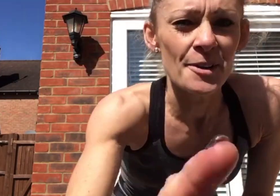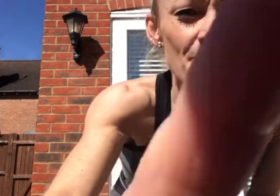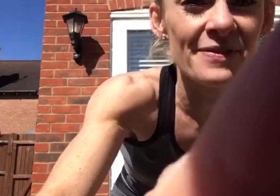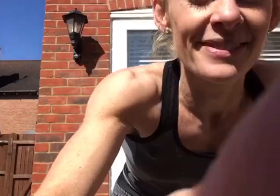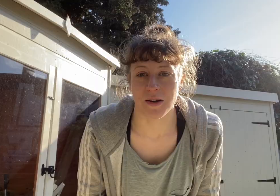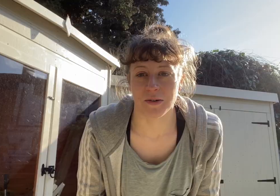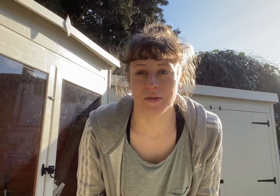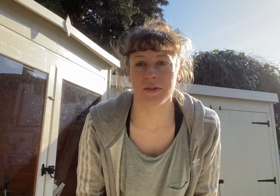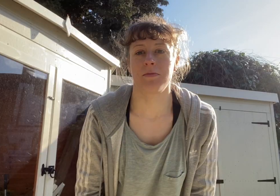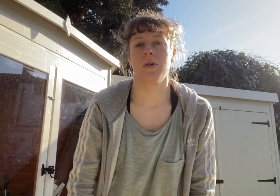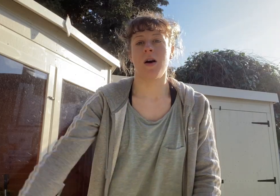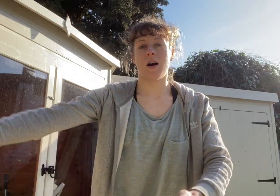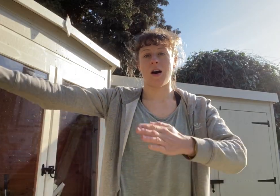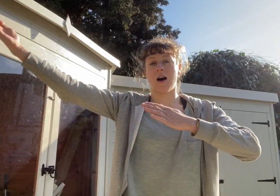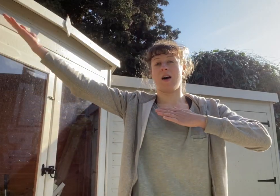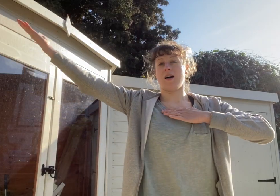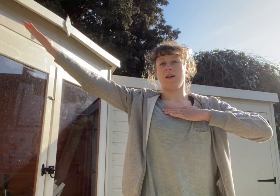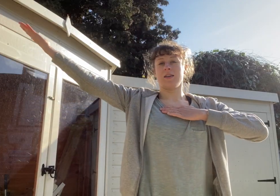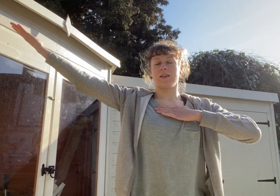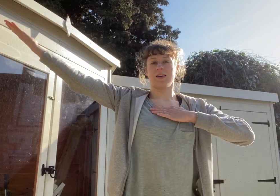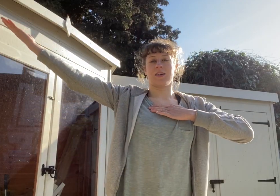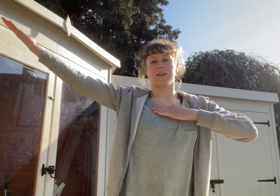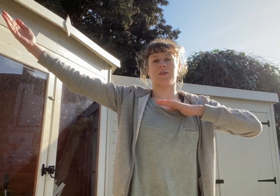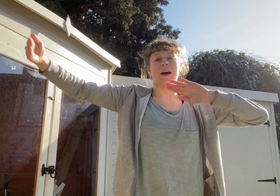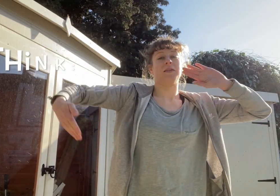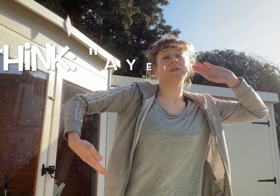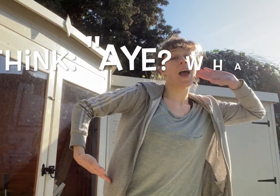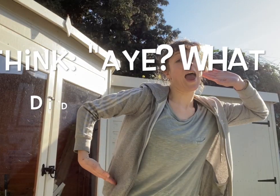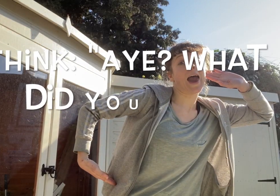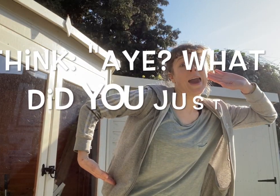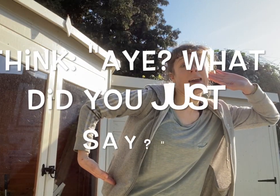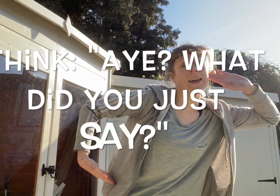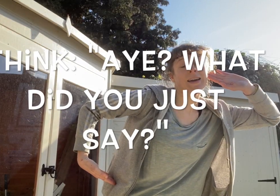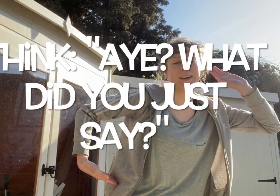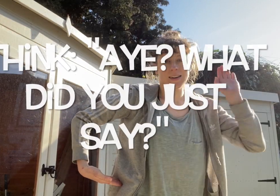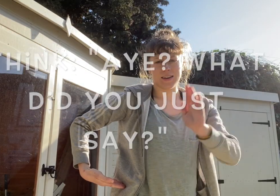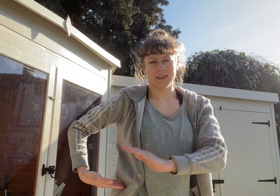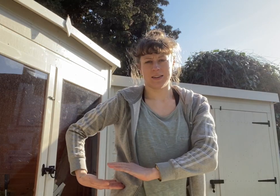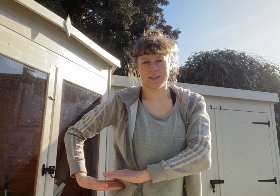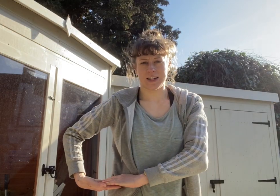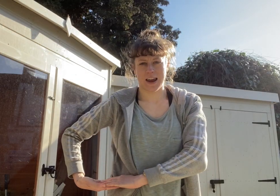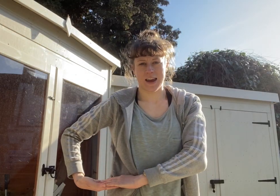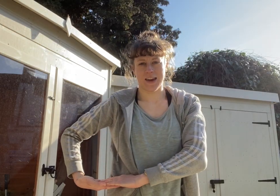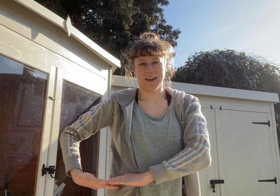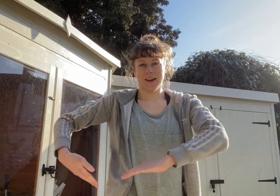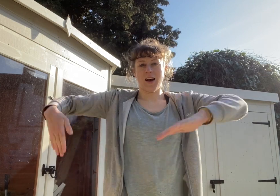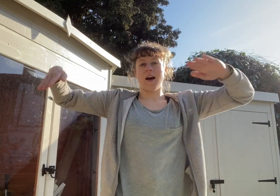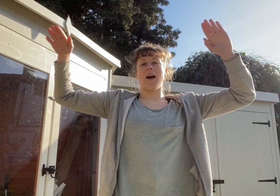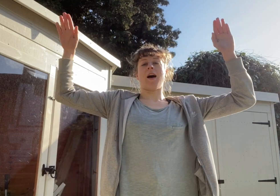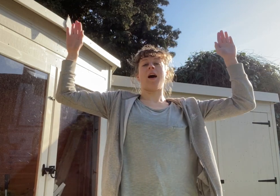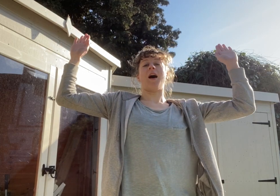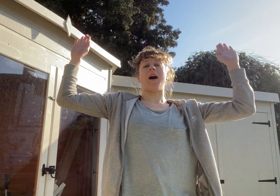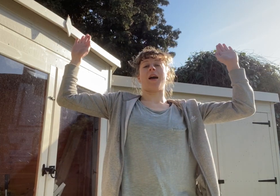From R, you have A, G, I,